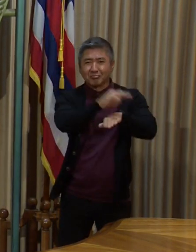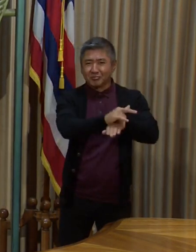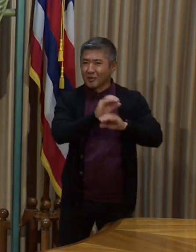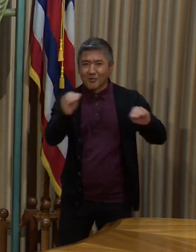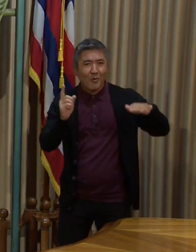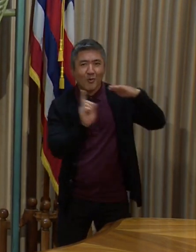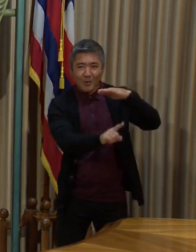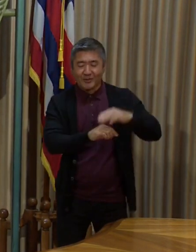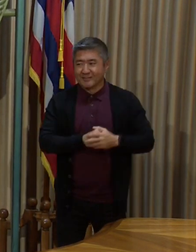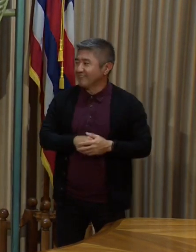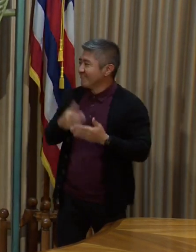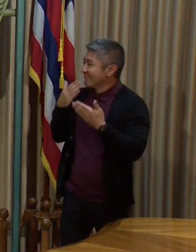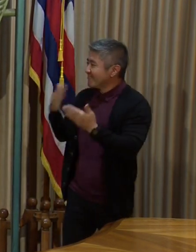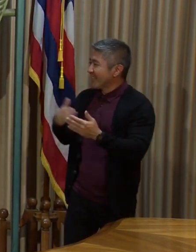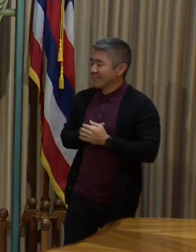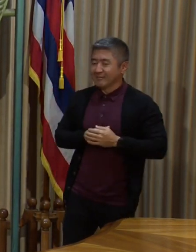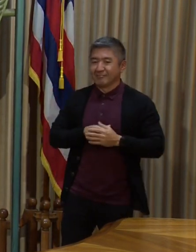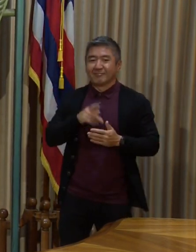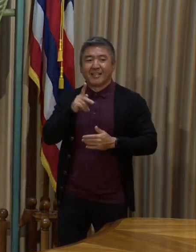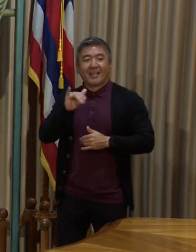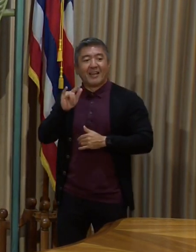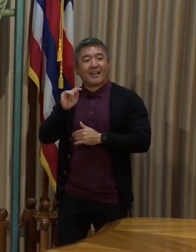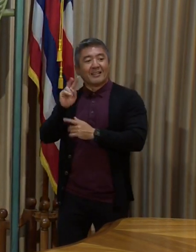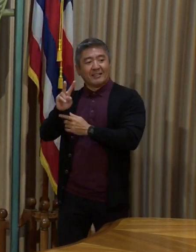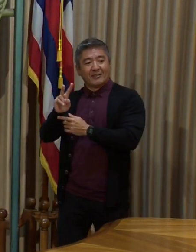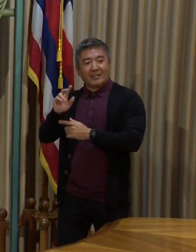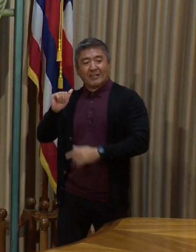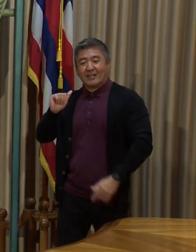Governor, going next to KITV, Ana Lisa Burgos.